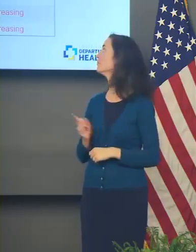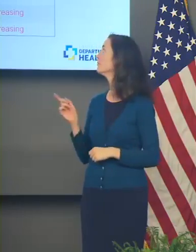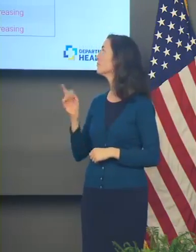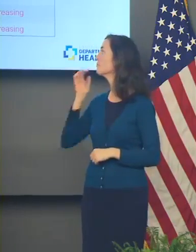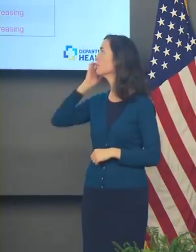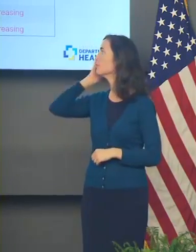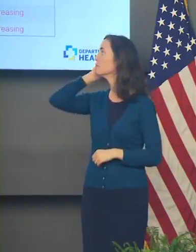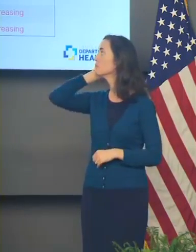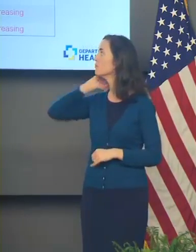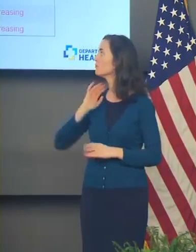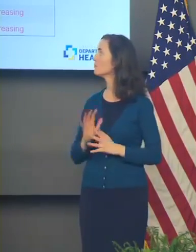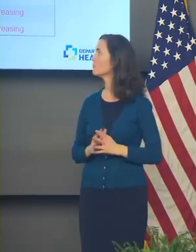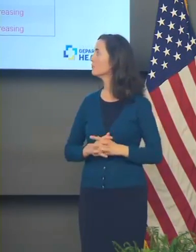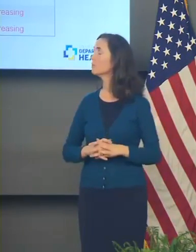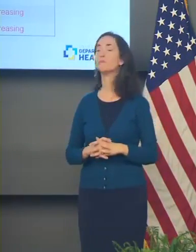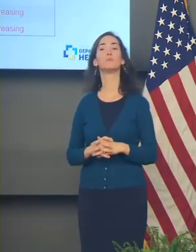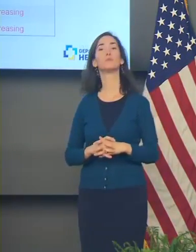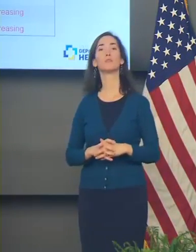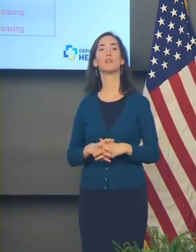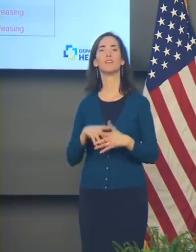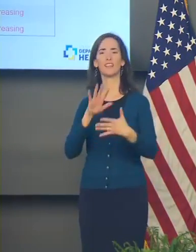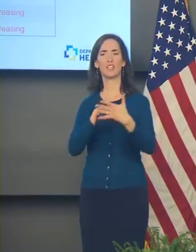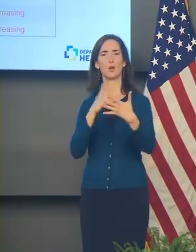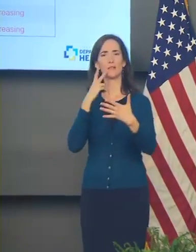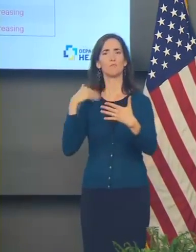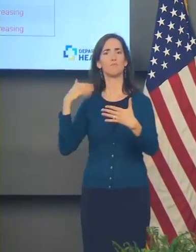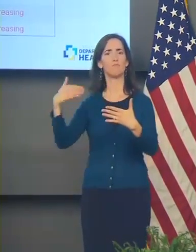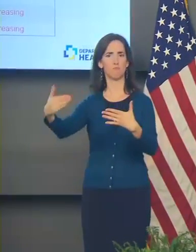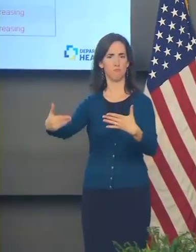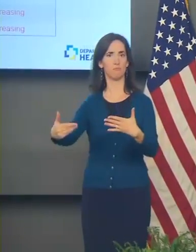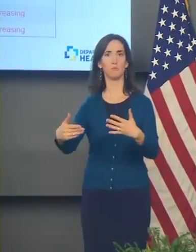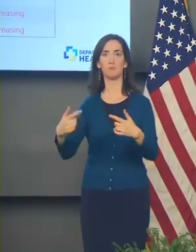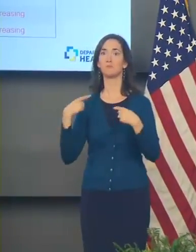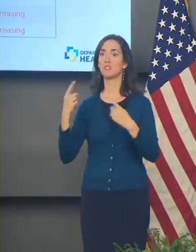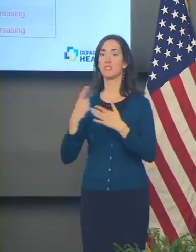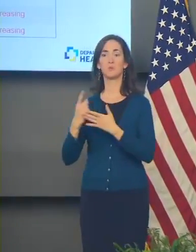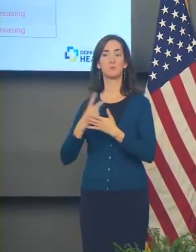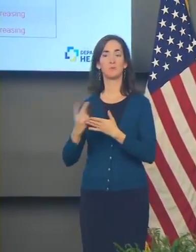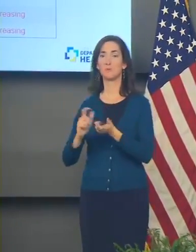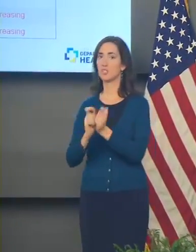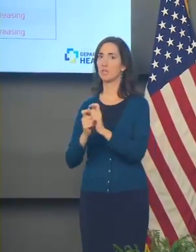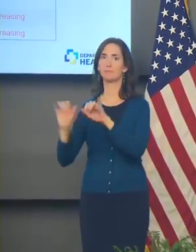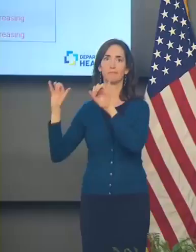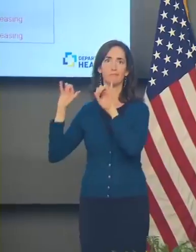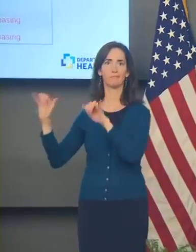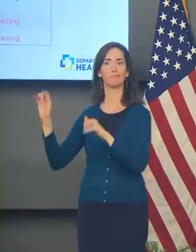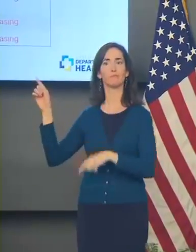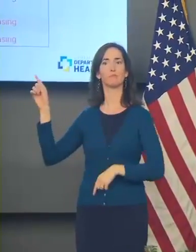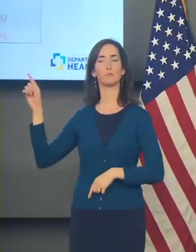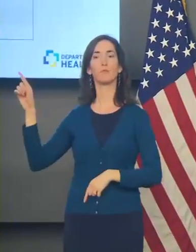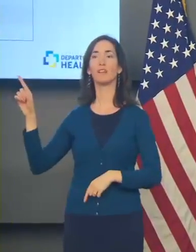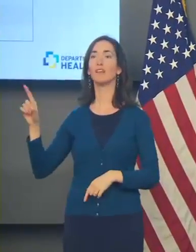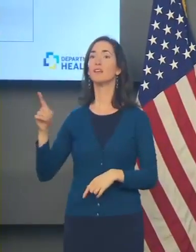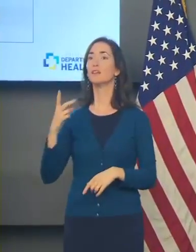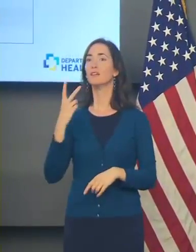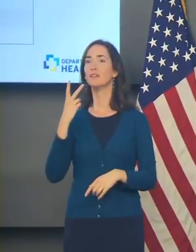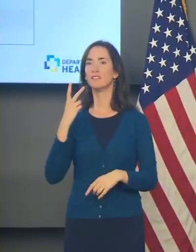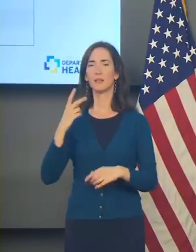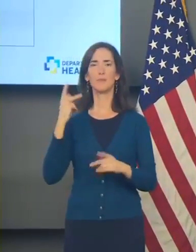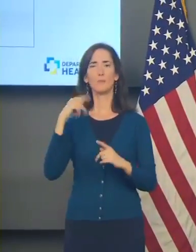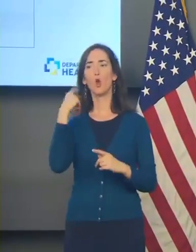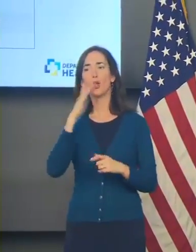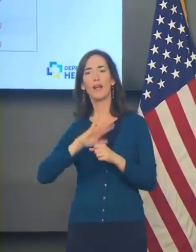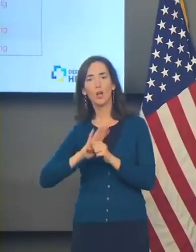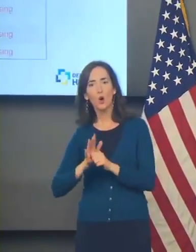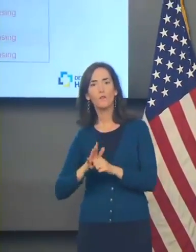chart many, many times. It hasn't changed in a couple of weeks. When you look out on COVID-like illness, on new cases and hospitalizations, both